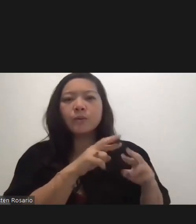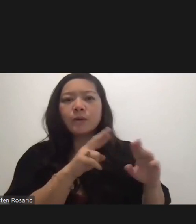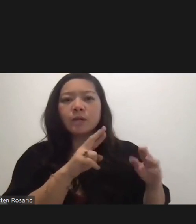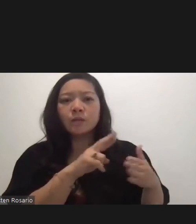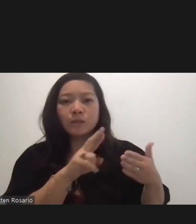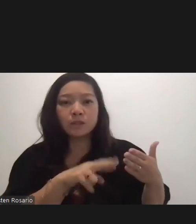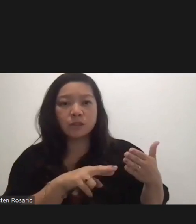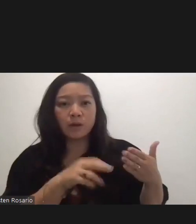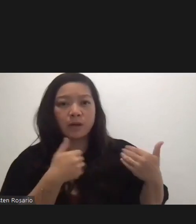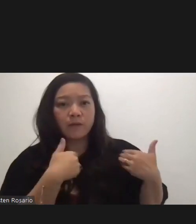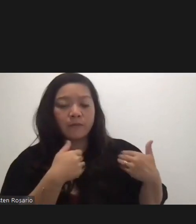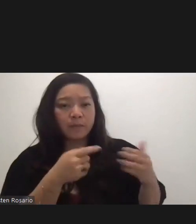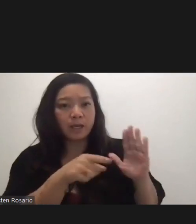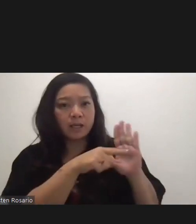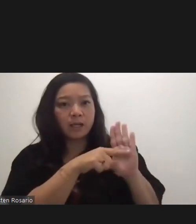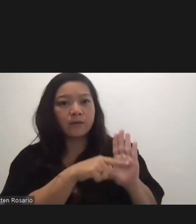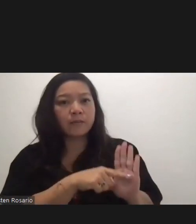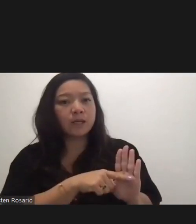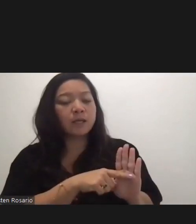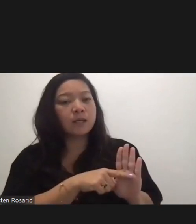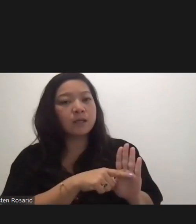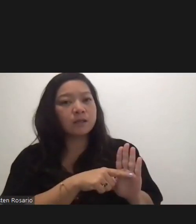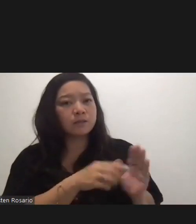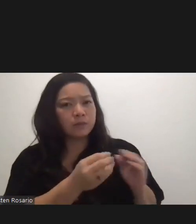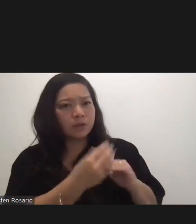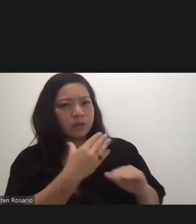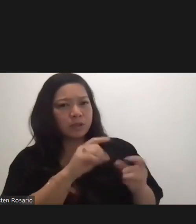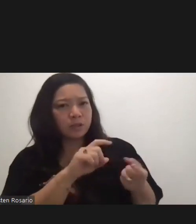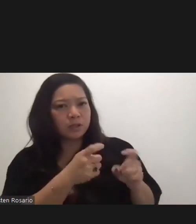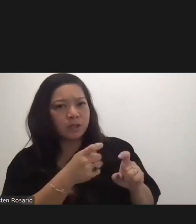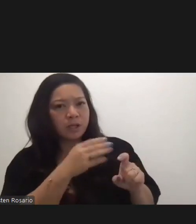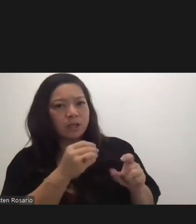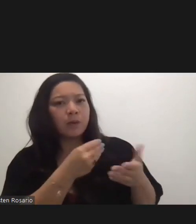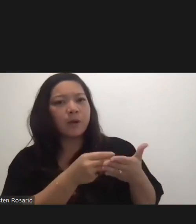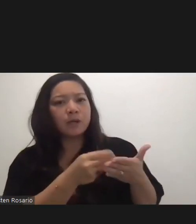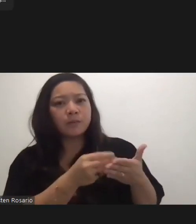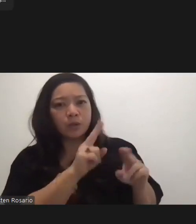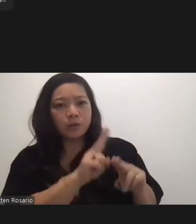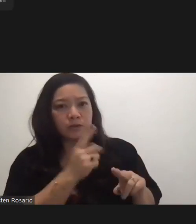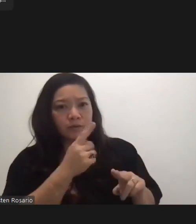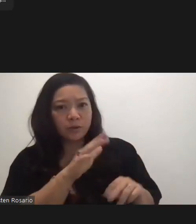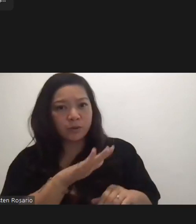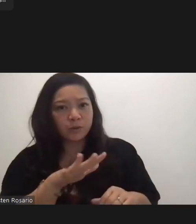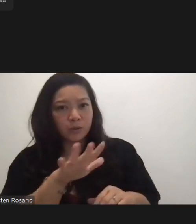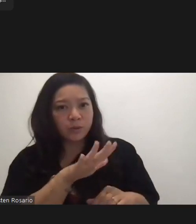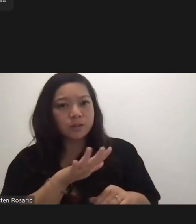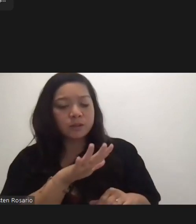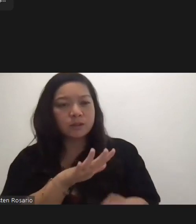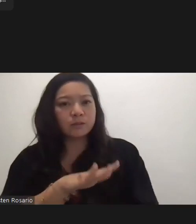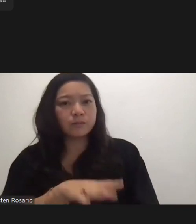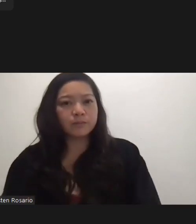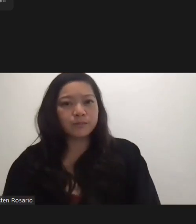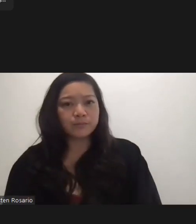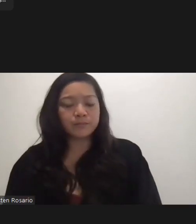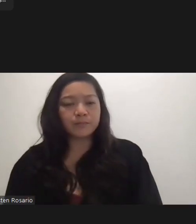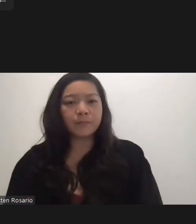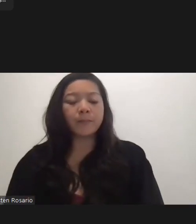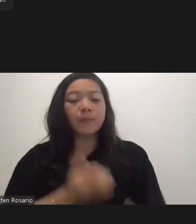been negatively impacted. So, yes, those monies will be used in those areas. Okay. Final question, Governor.